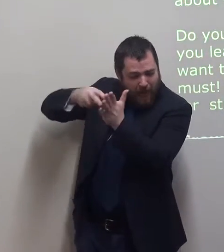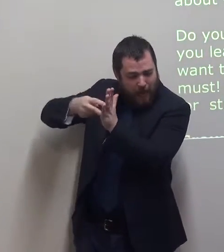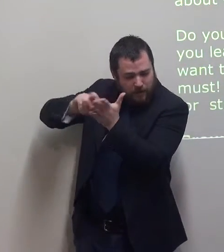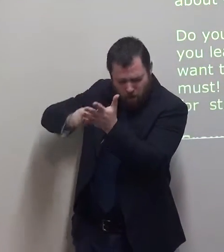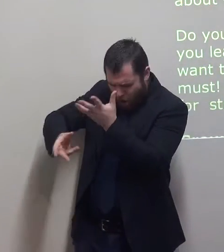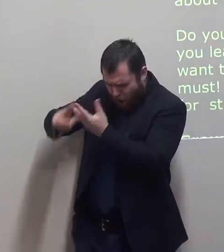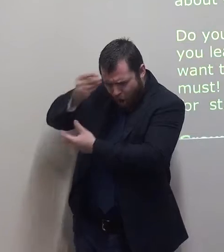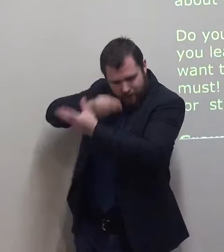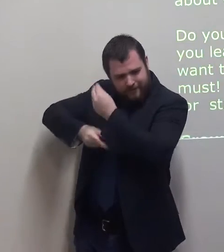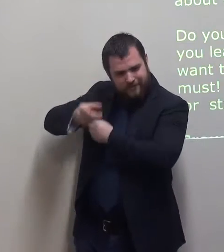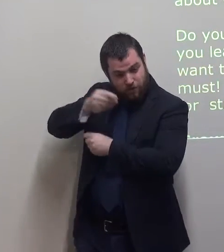Do you want to study the Bible?